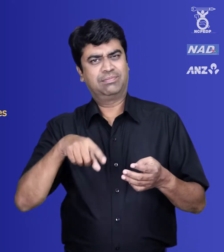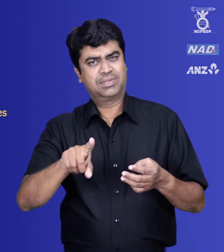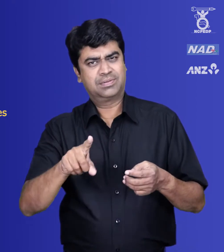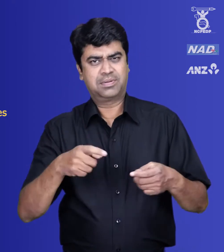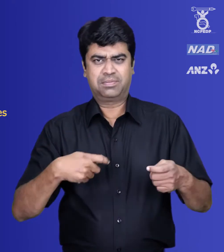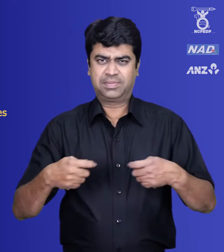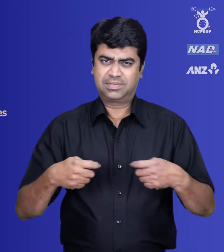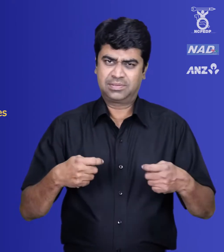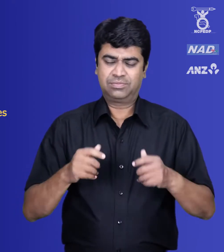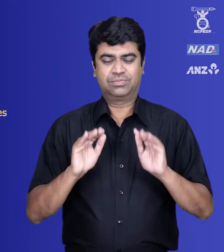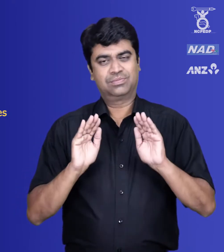-employment.